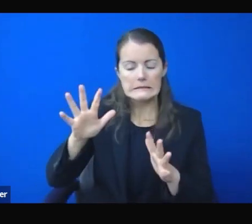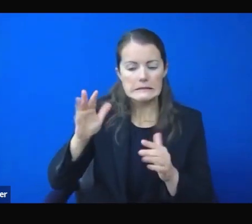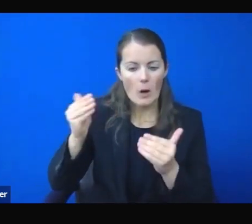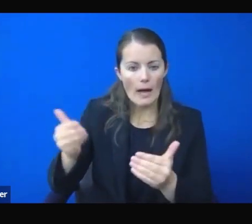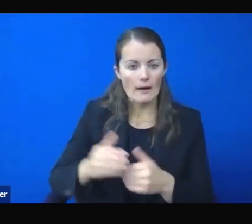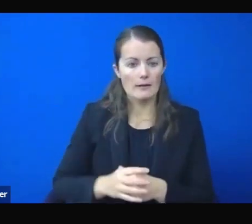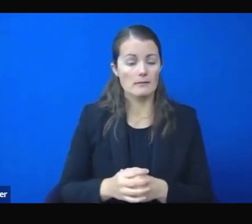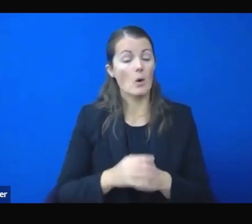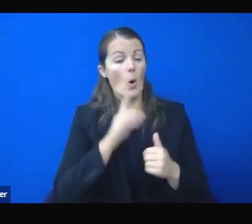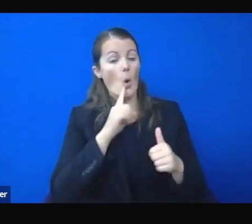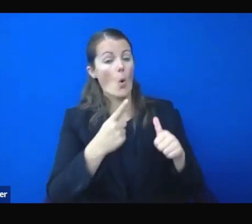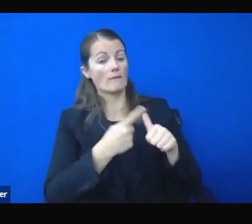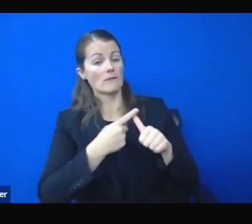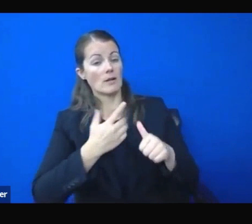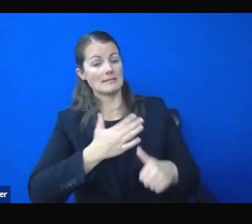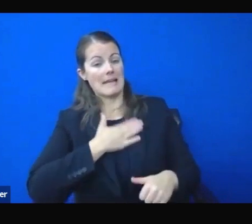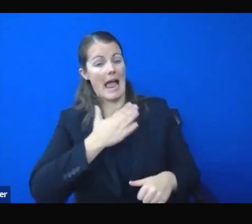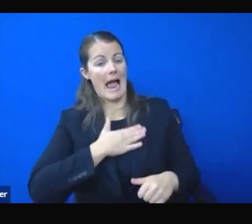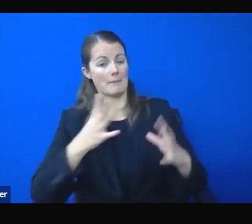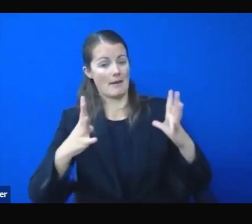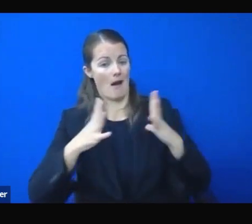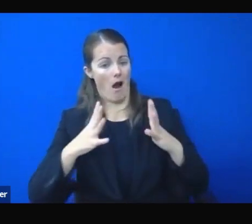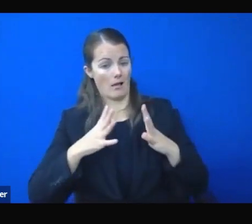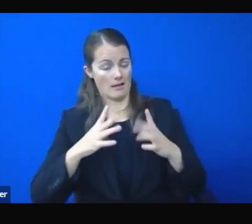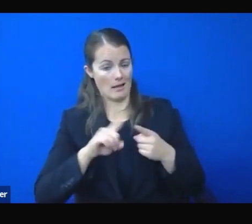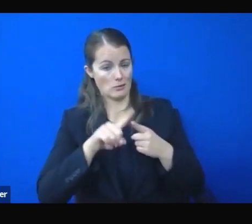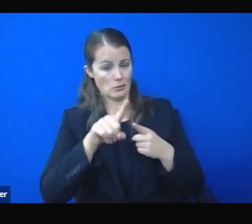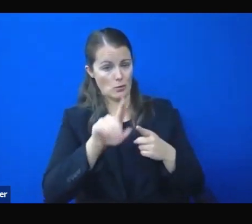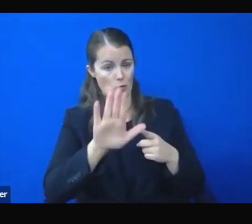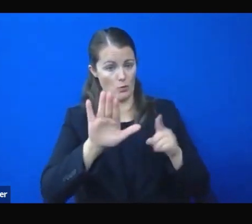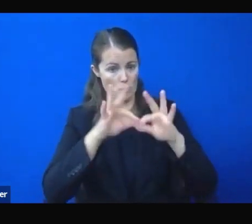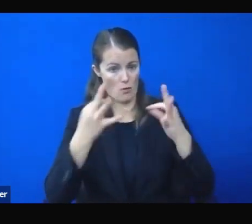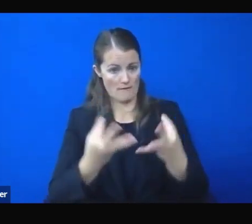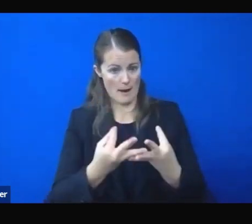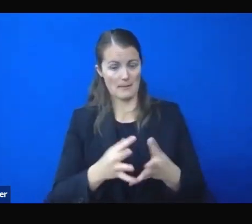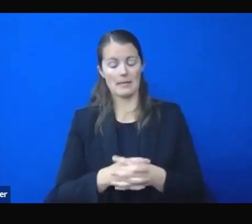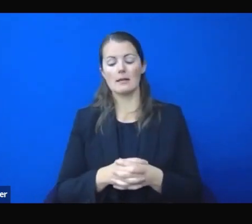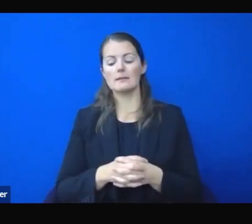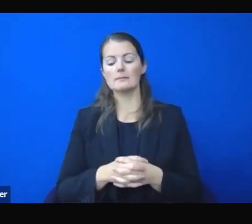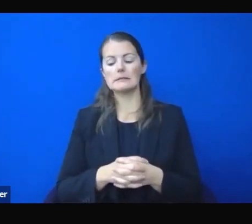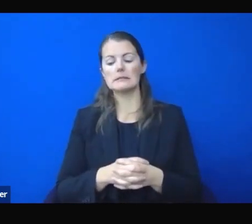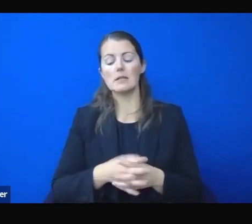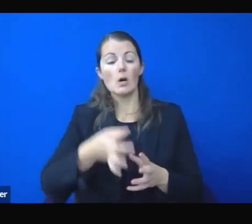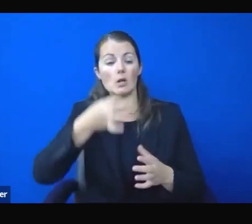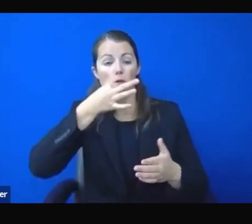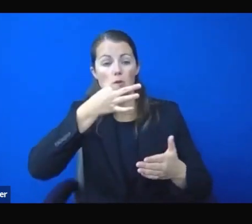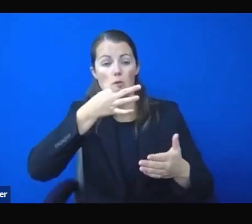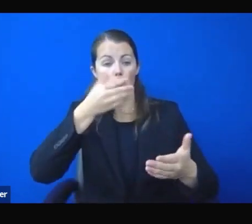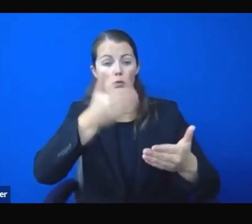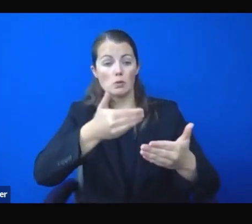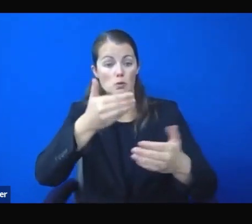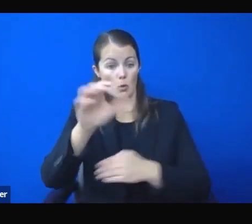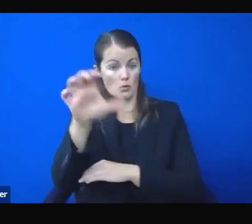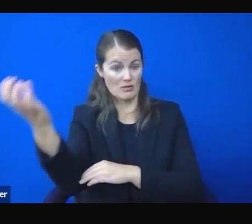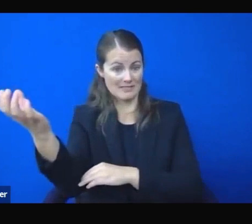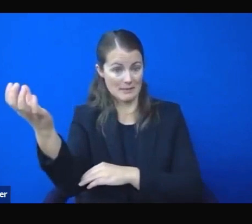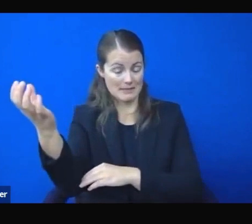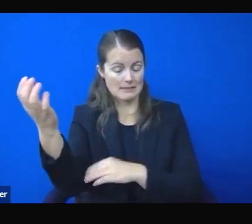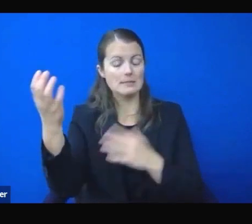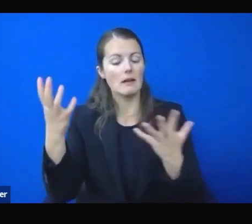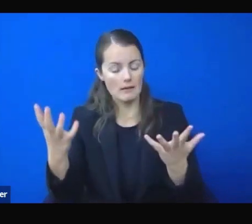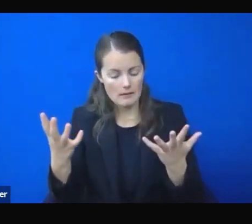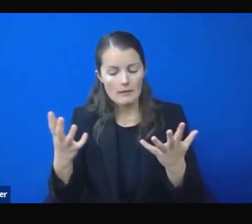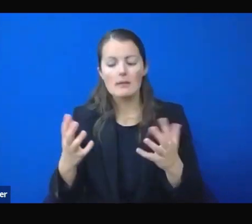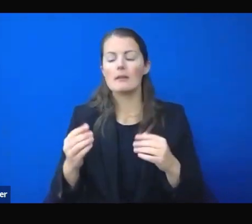holidays to you and yours. With Christmas less than two weeks away, no public official wants to be a Scrooge,